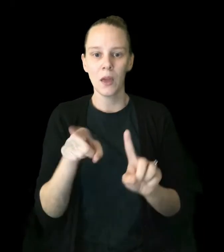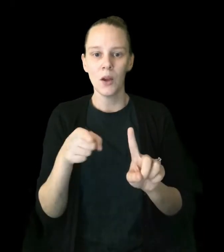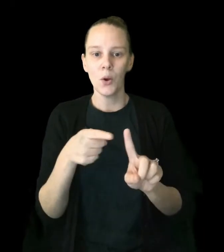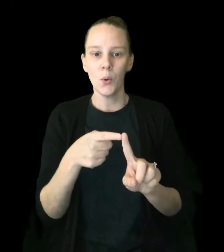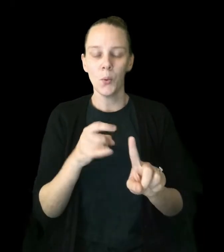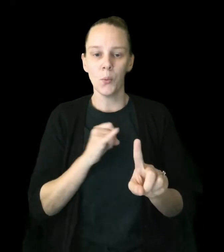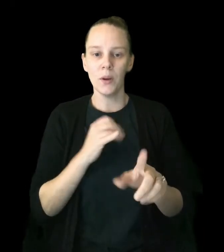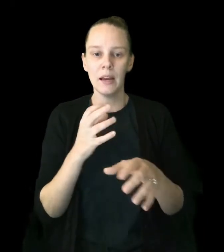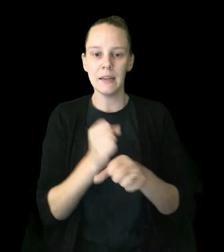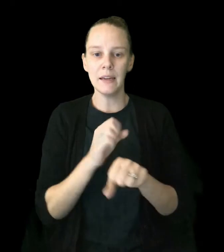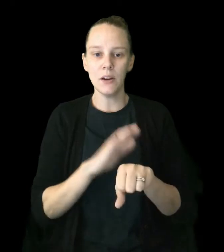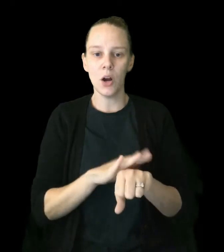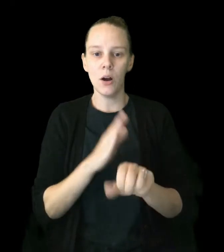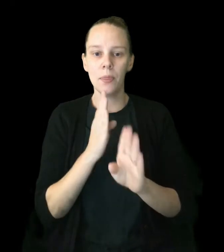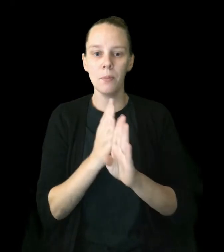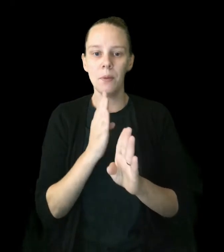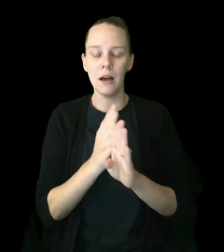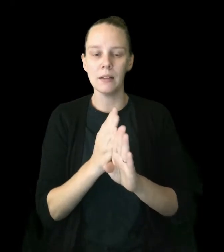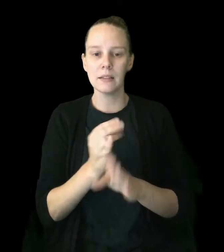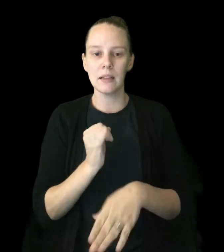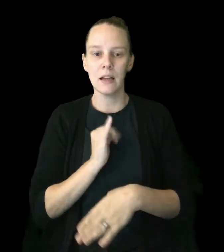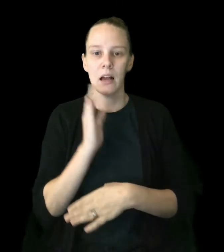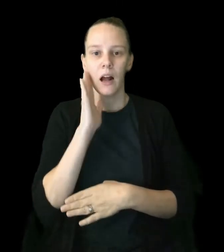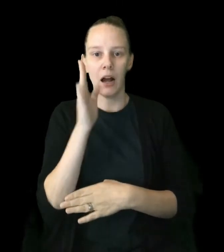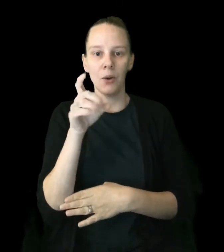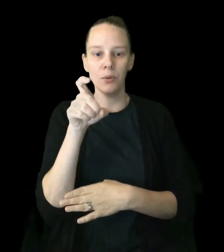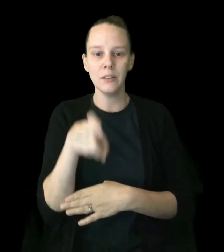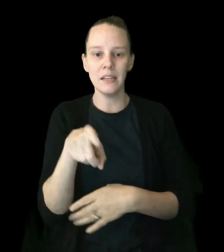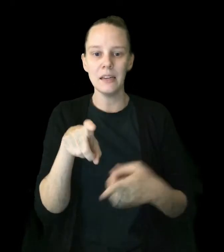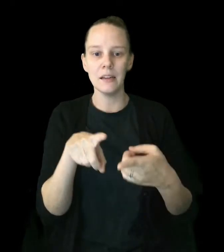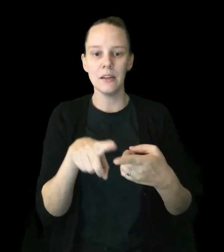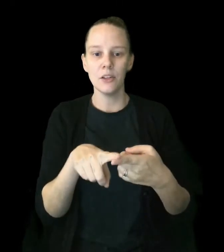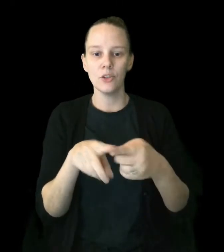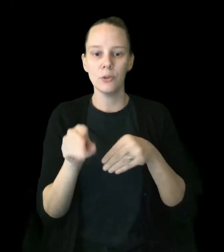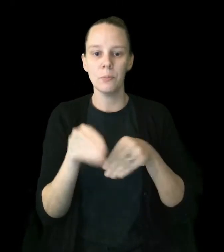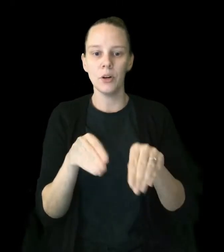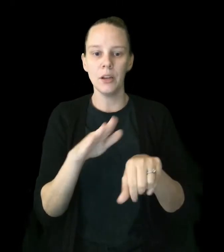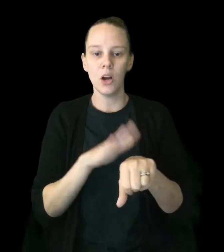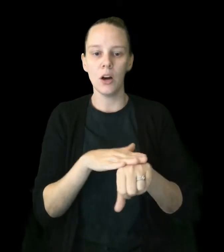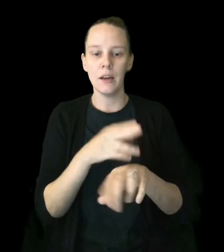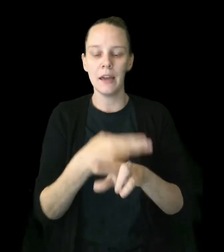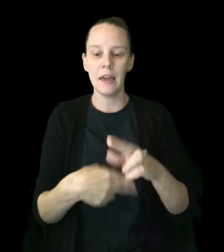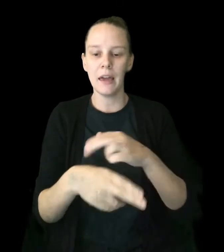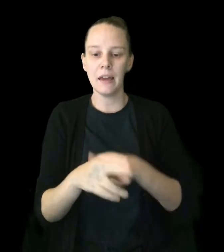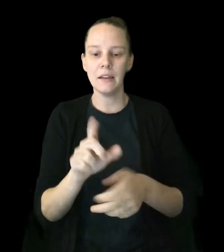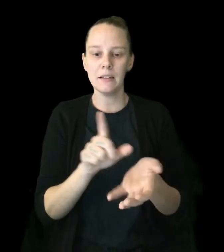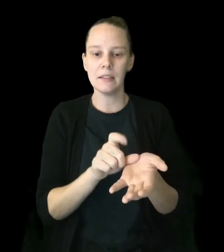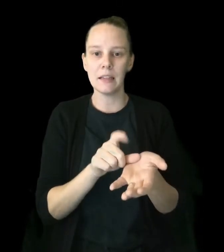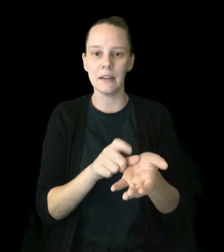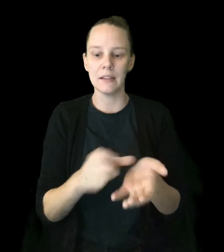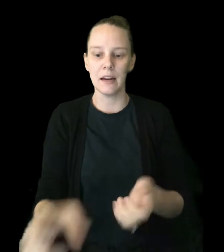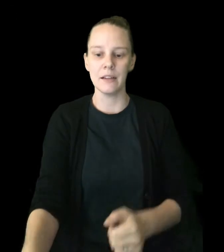When I get on the bus, I will need to put on hand sanitizer.